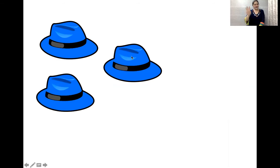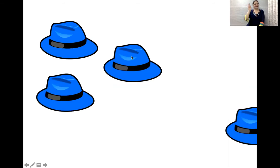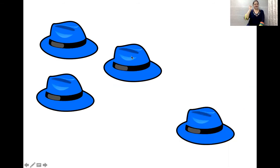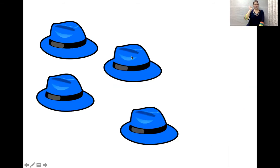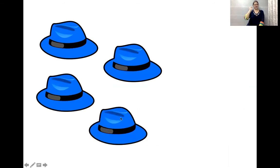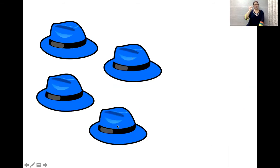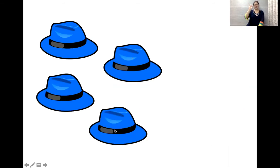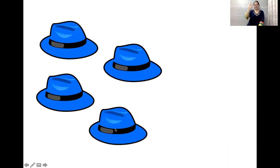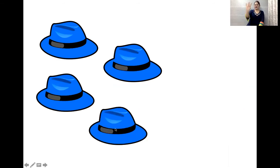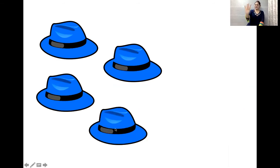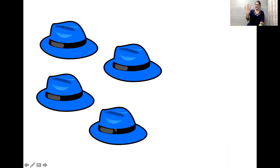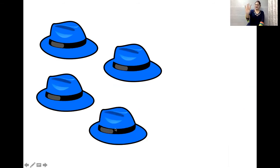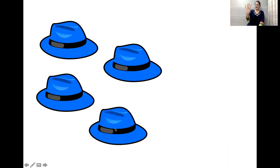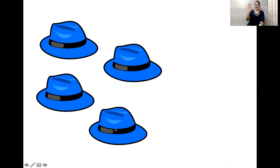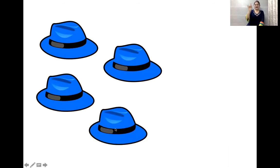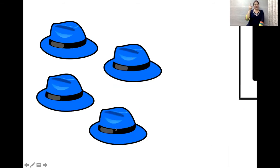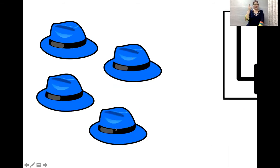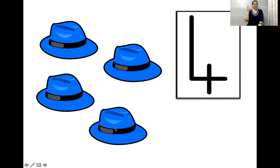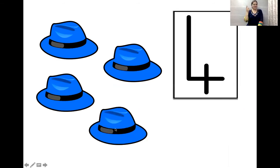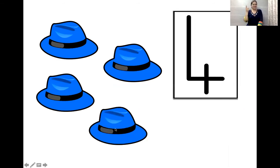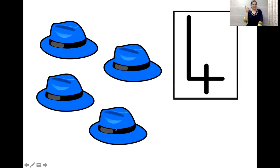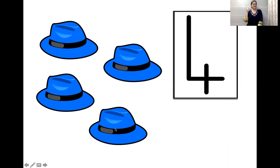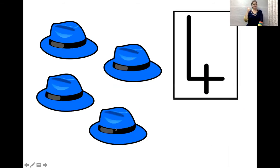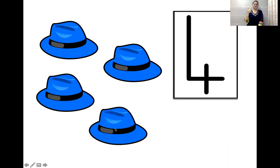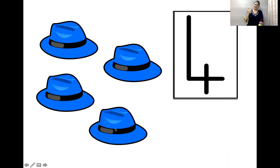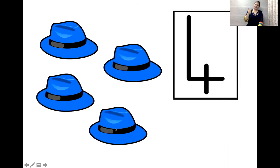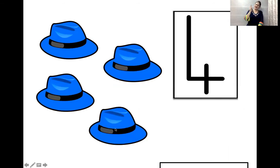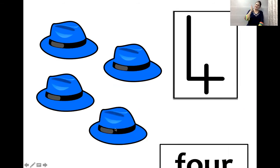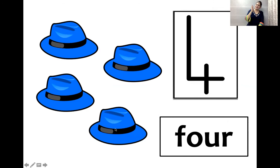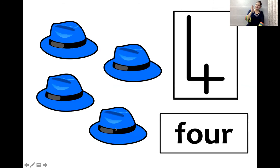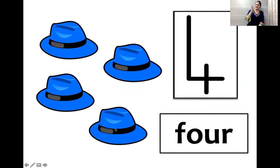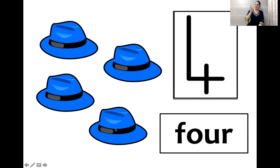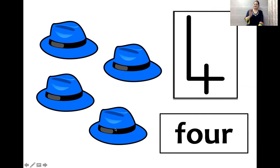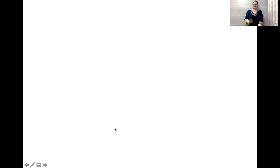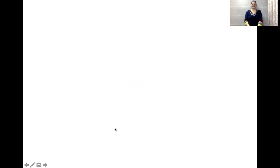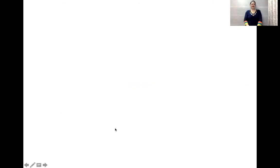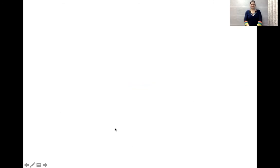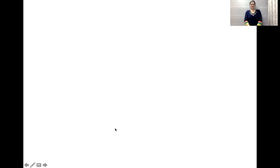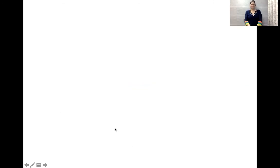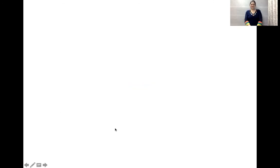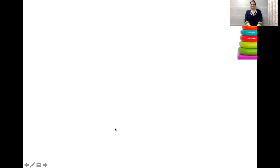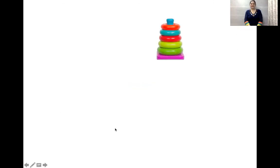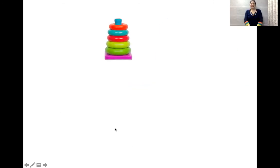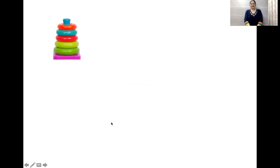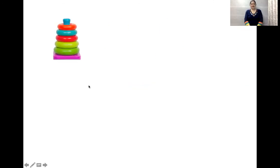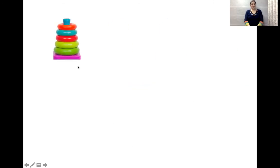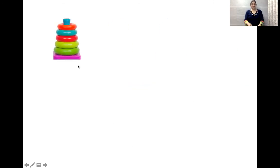f o u are four yes f o u are four wonderful now